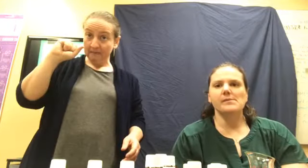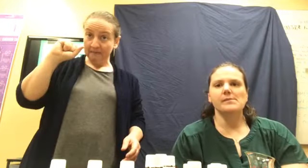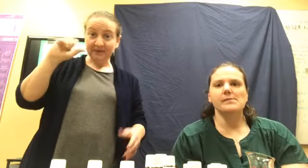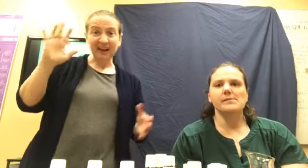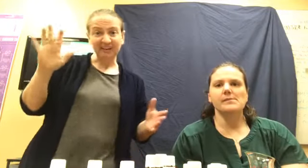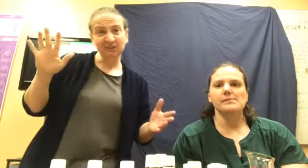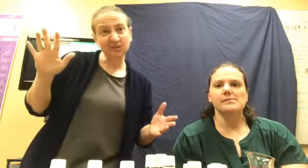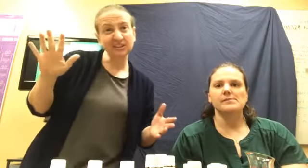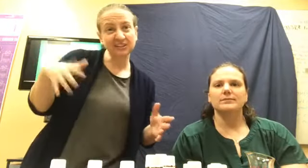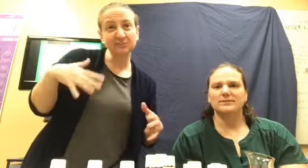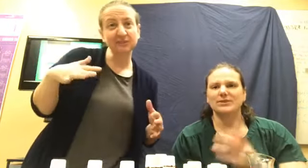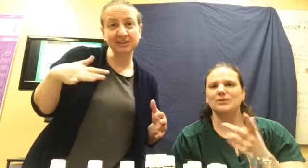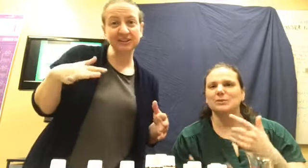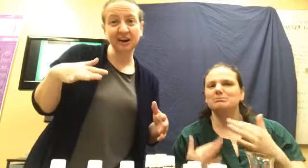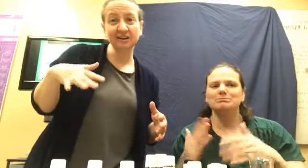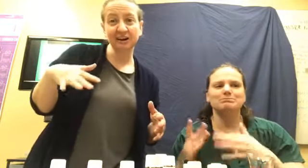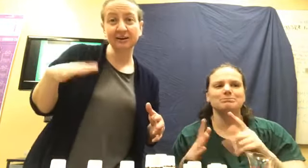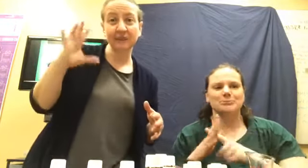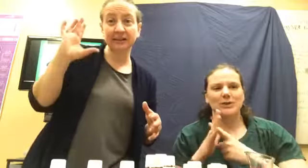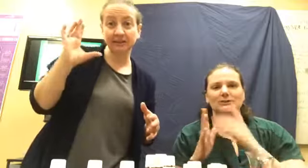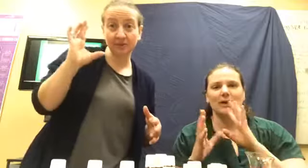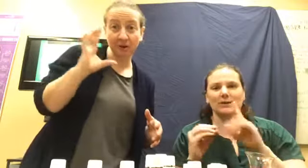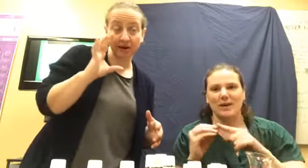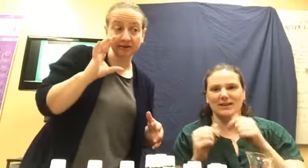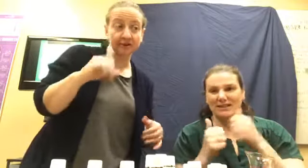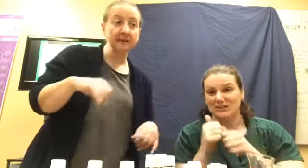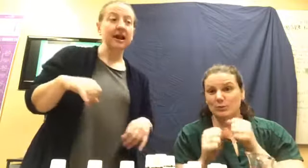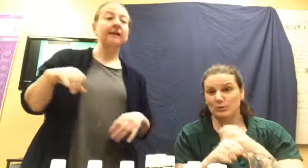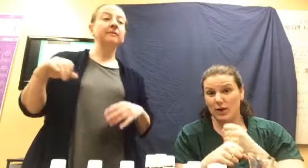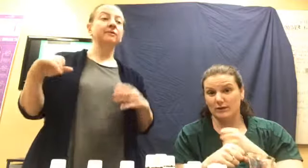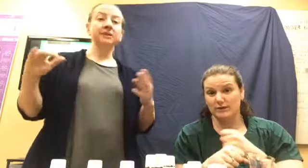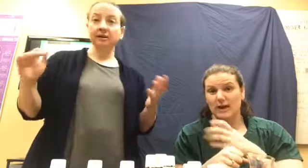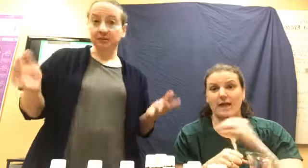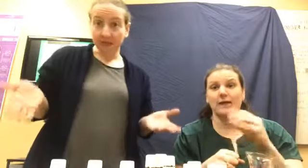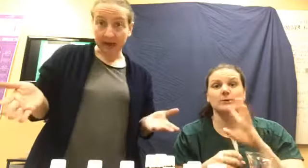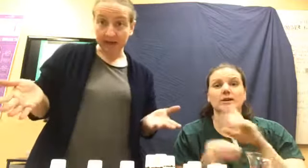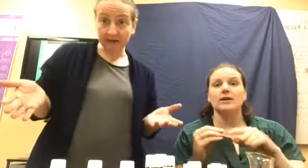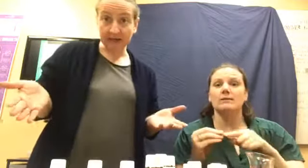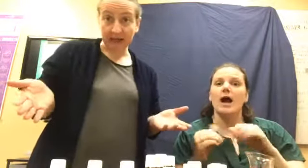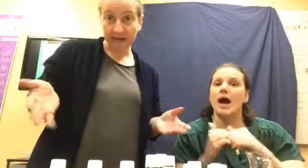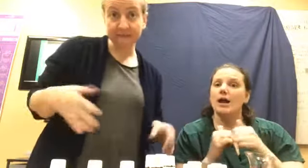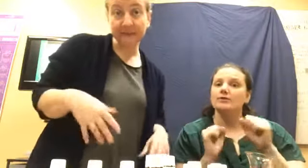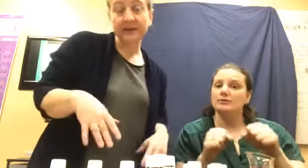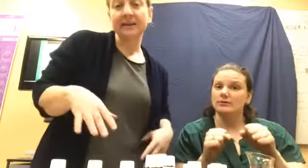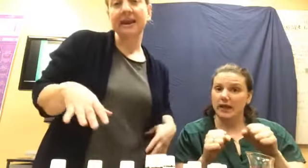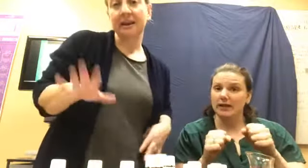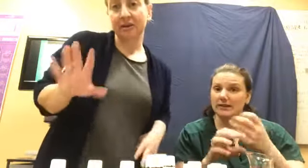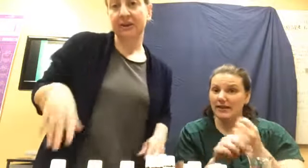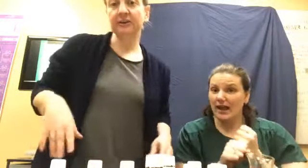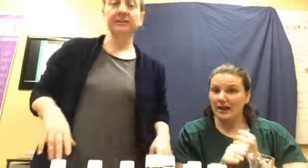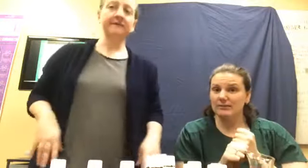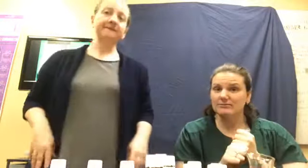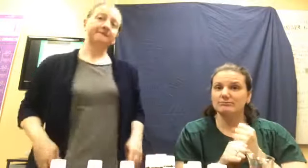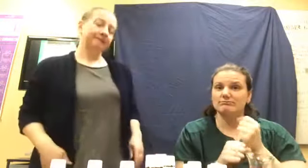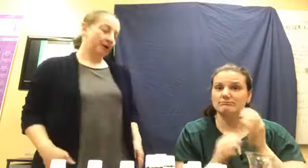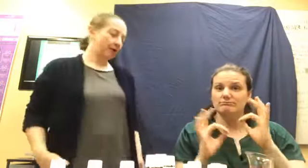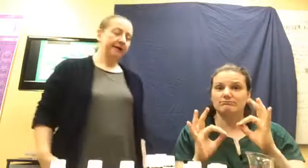Yeah. We'll just, we'll just start talking about each of the products and then we'll talk to you about how you can get them and all that good stuff. All right.